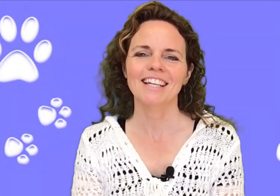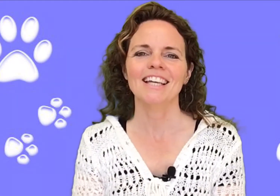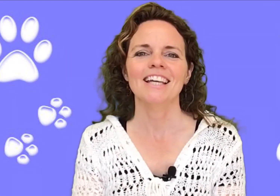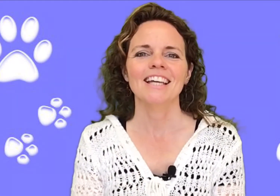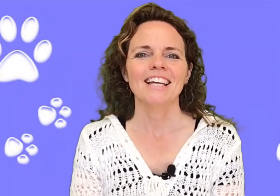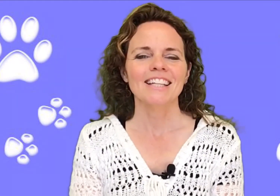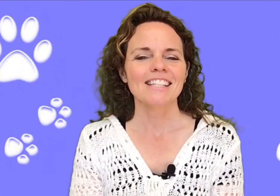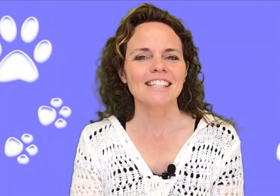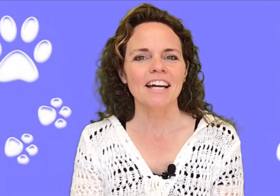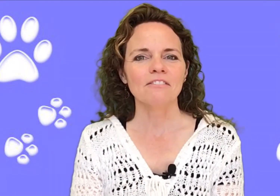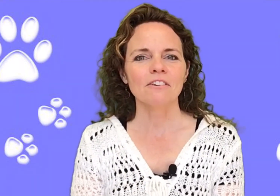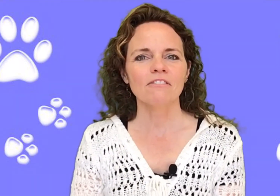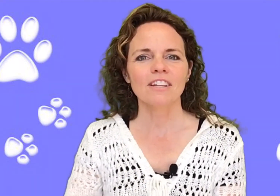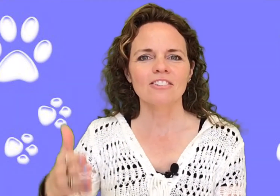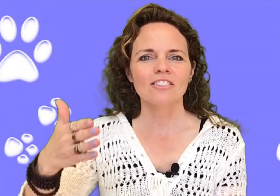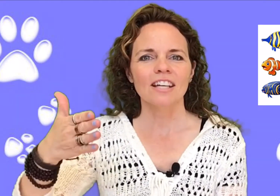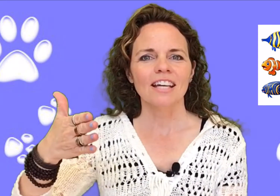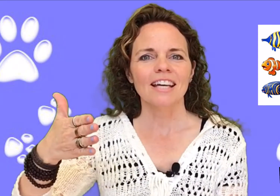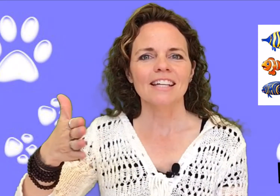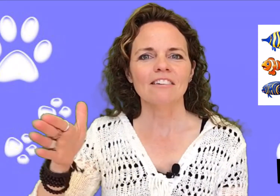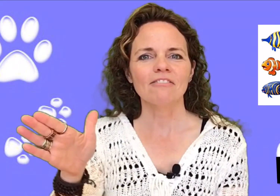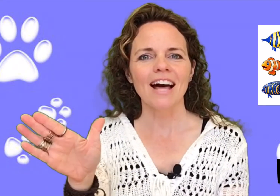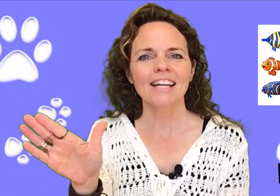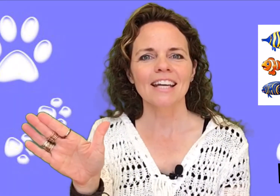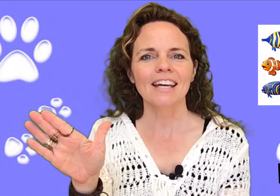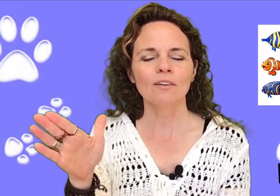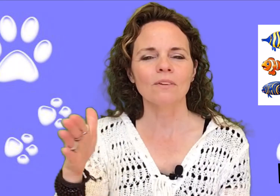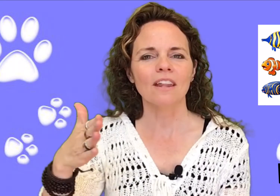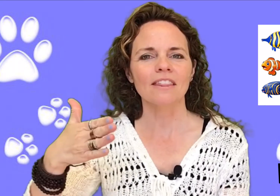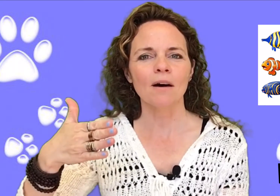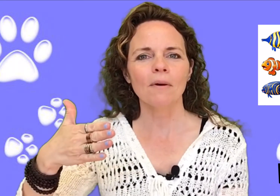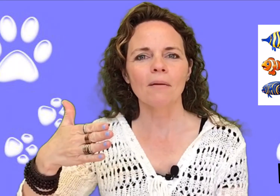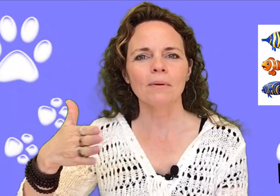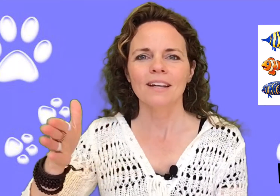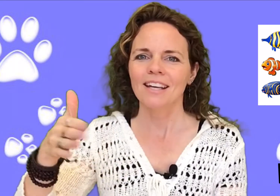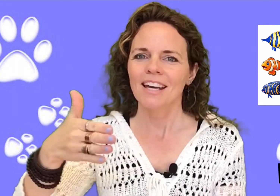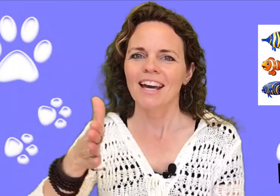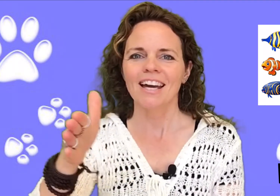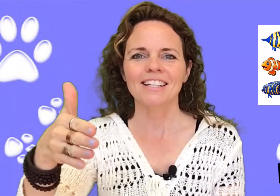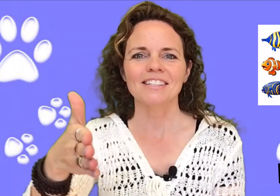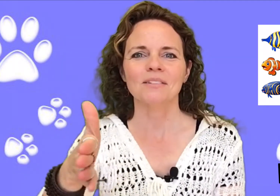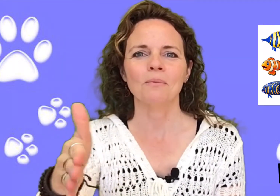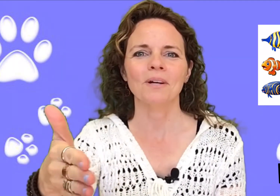The sign for fish is a flat hand with a thumb up and it swims.